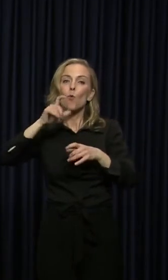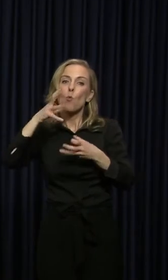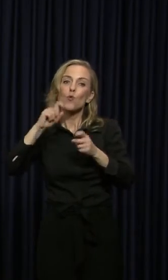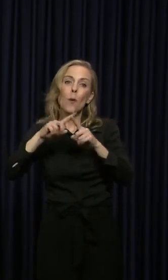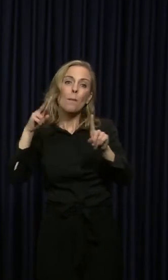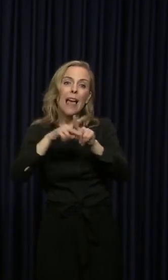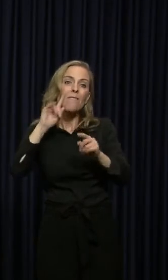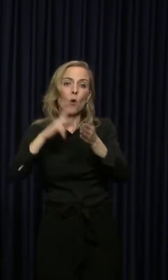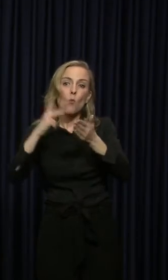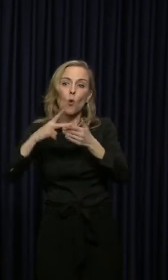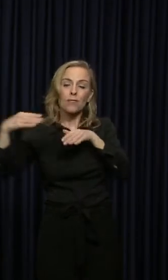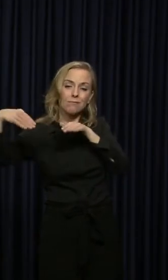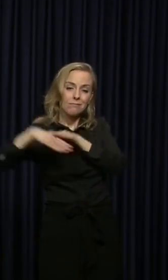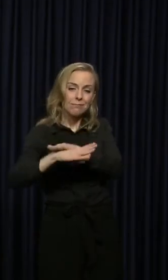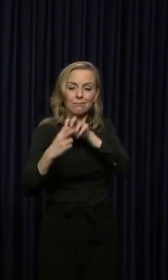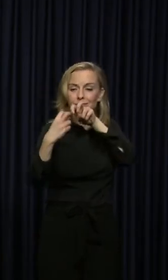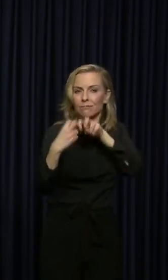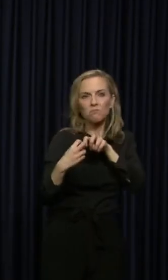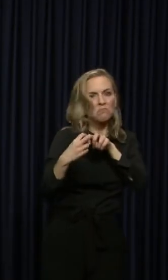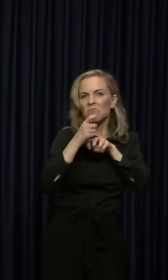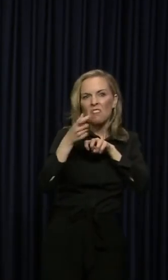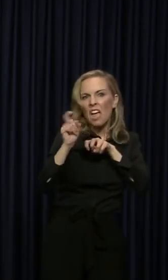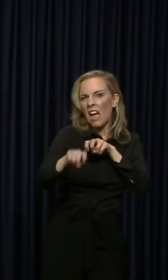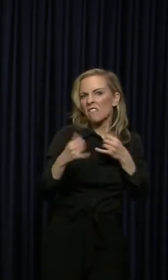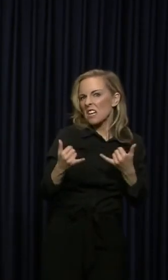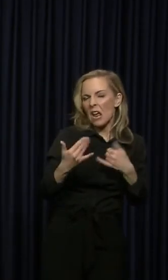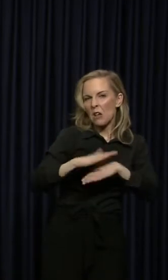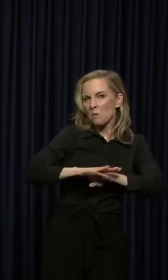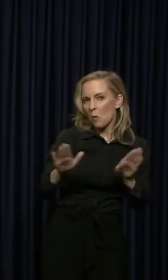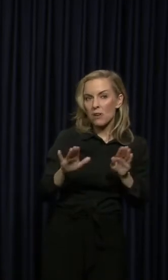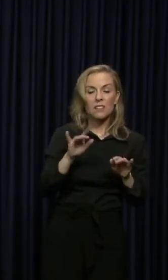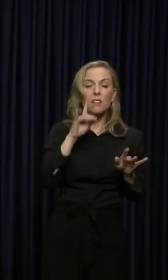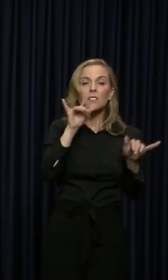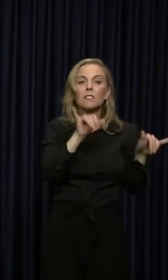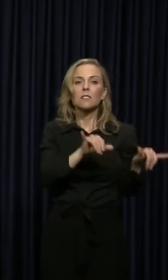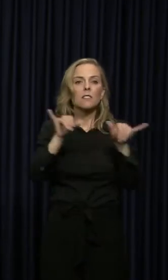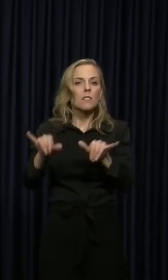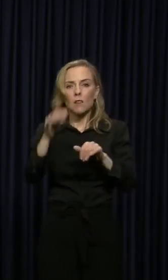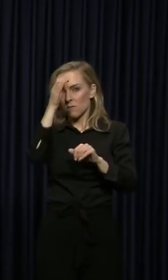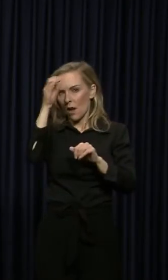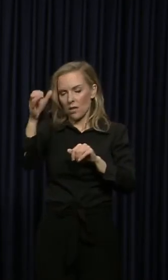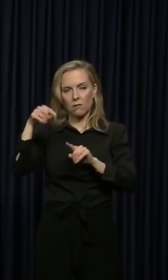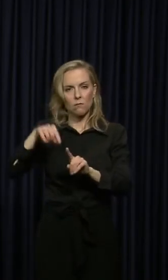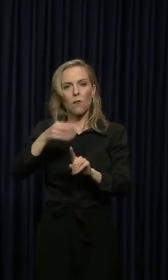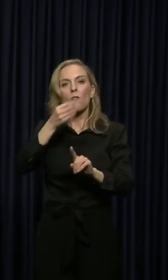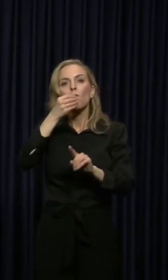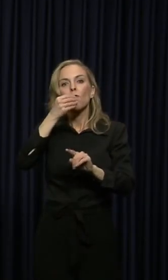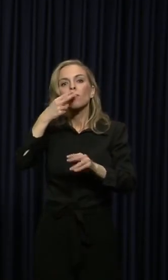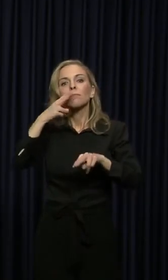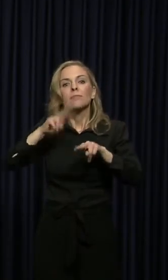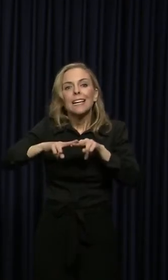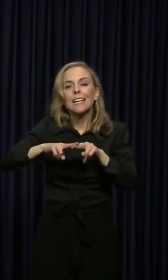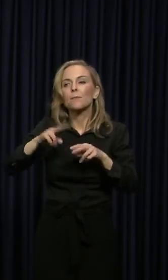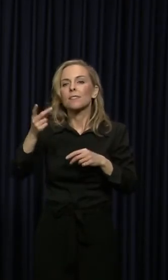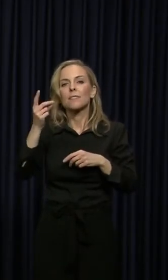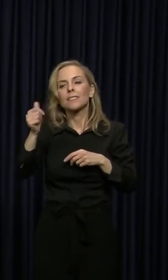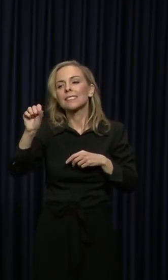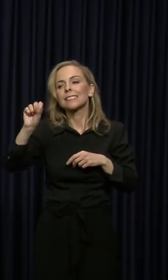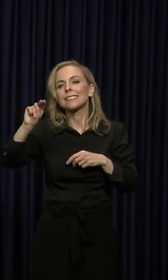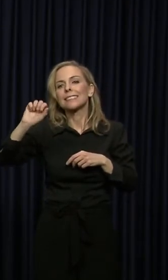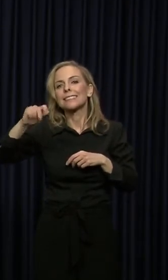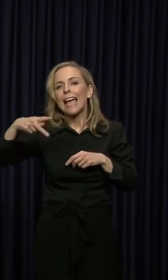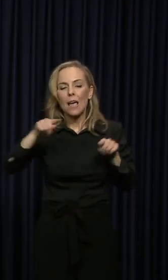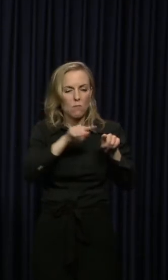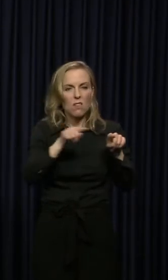benefits. The same is true for food stamps and SNAP. We have waived in-person meeting as well